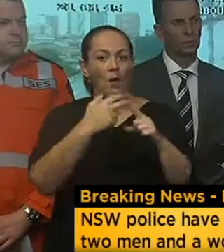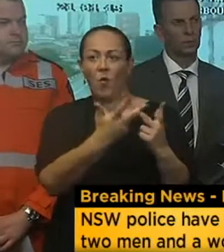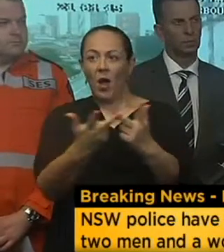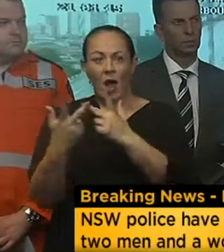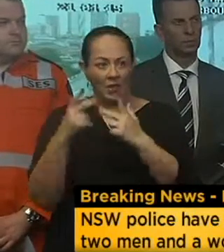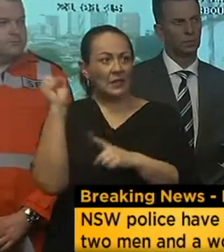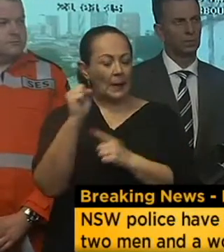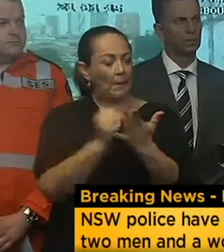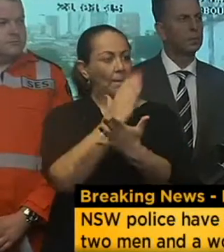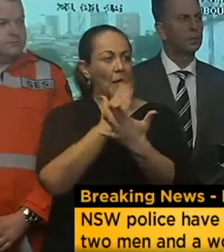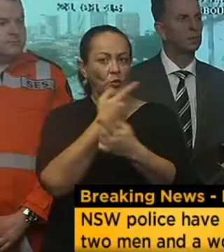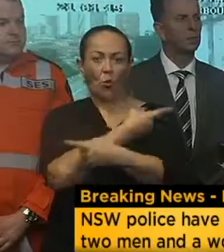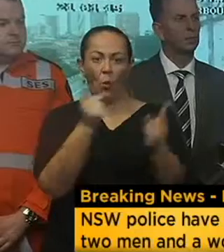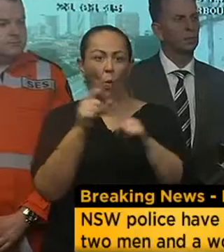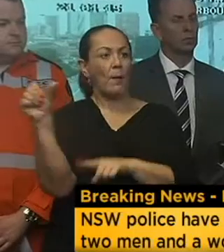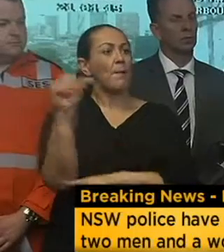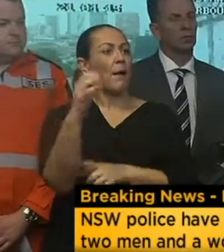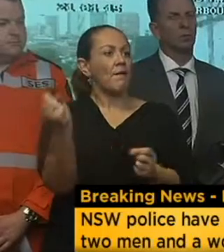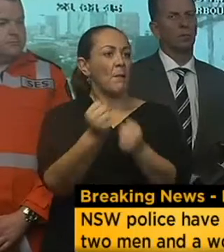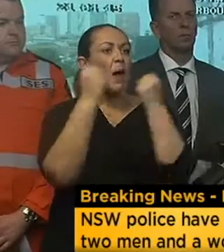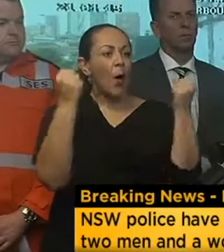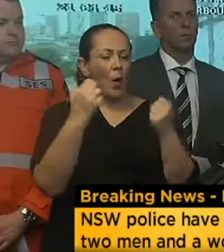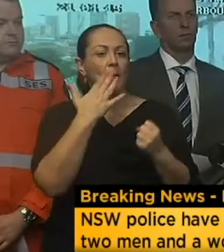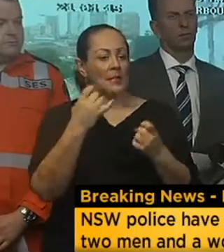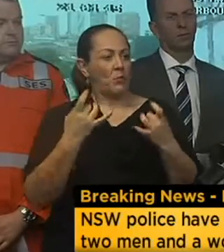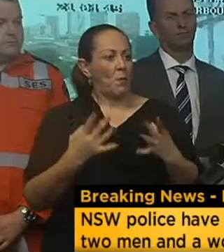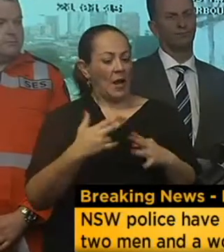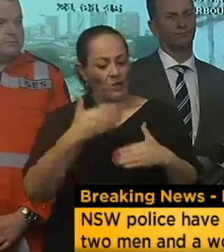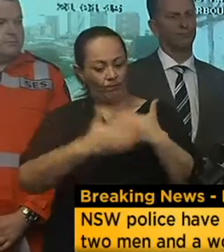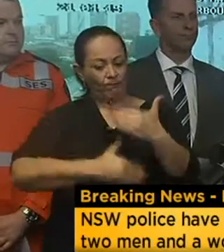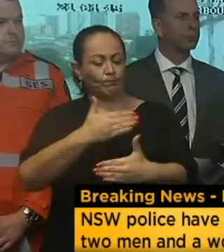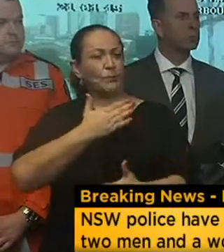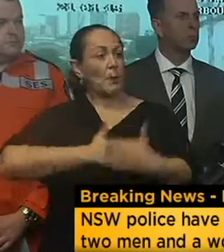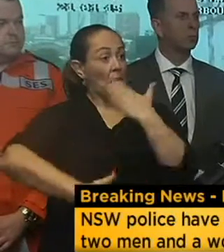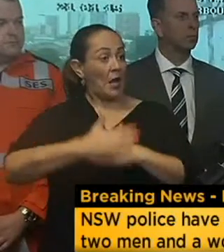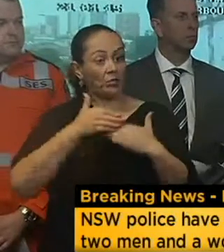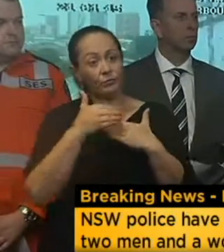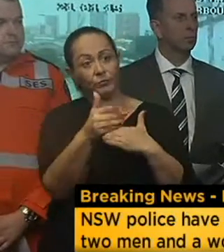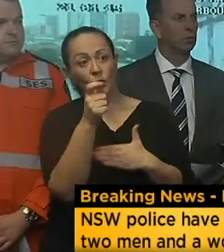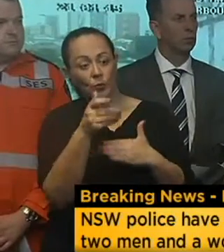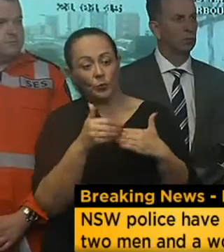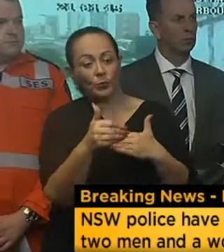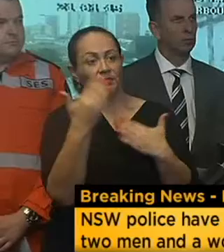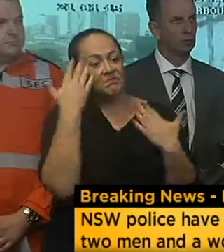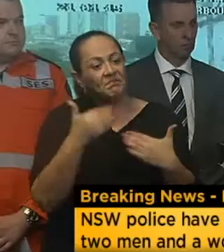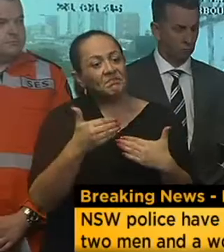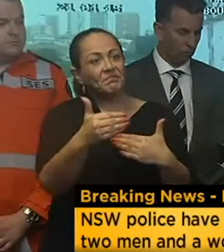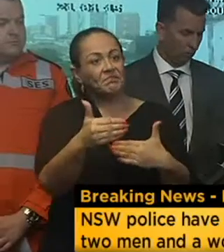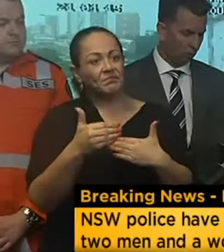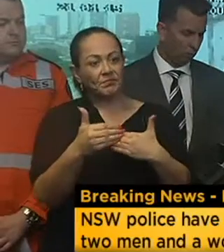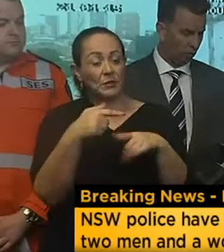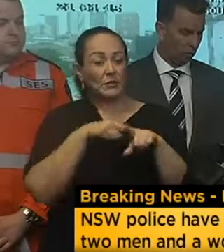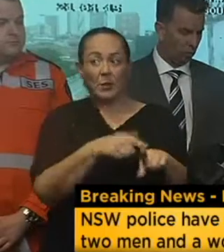very hard to ensure it is restored but people need to be prepared to be patient while we focus very clearly on the critical